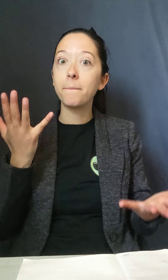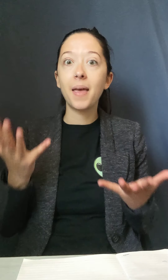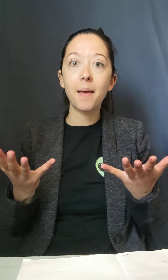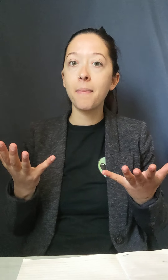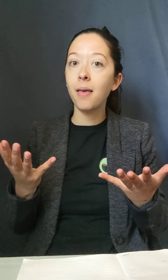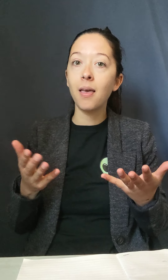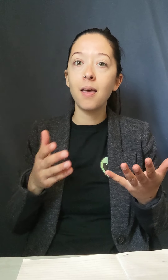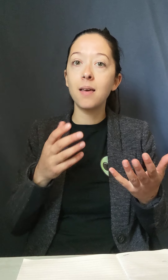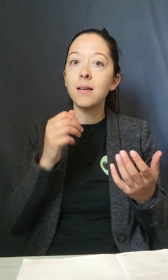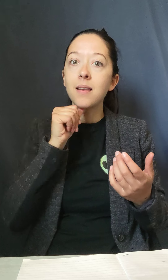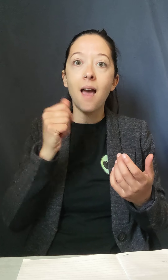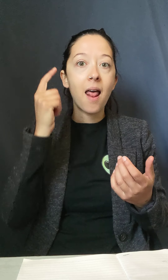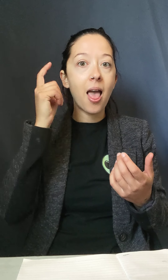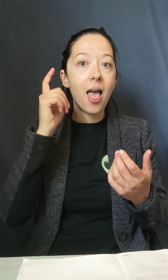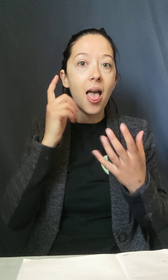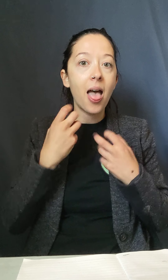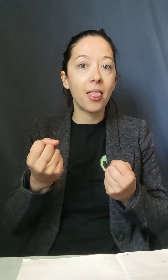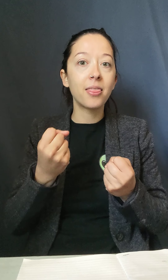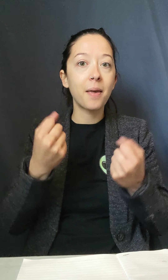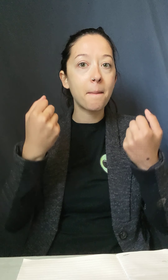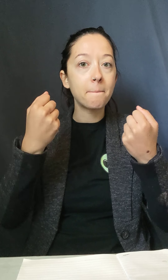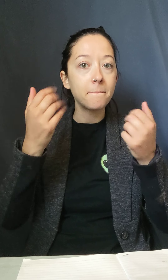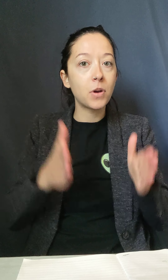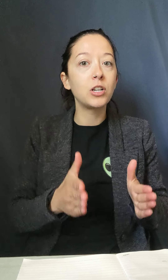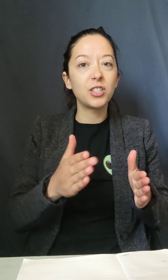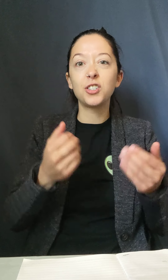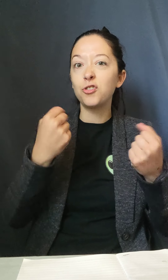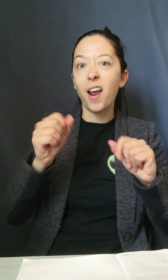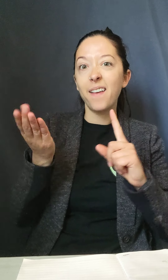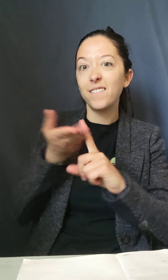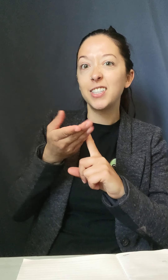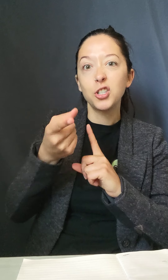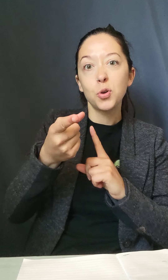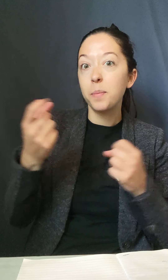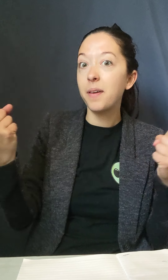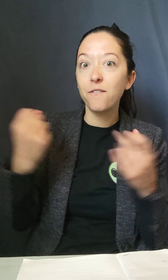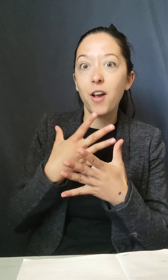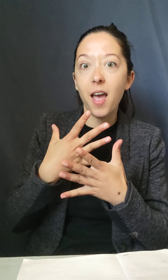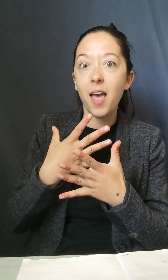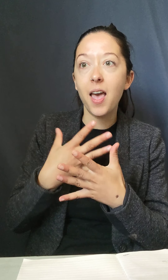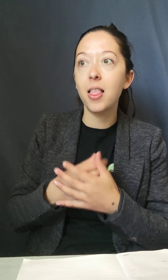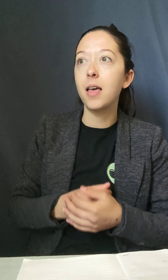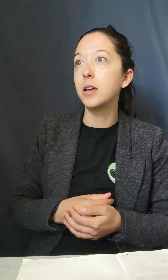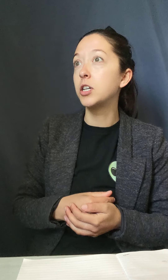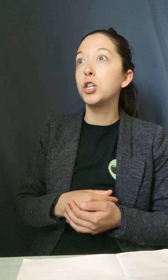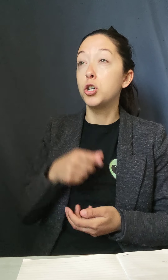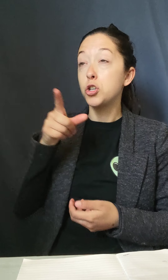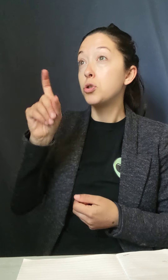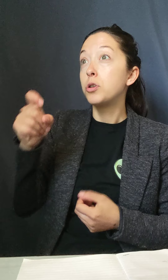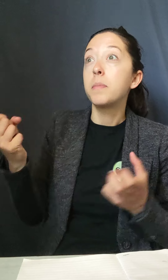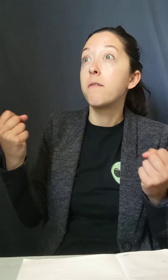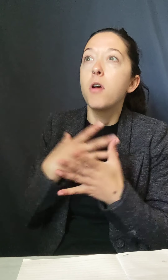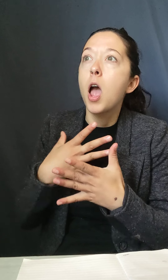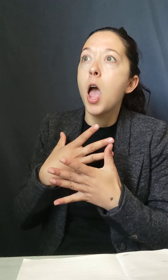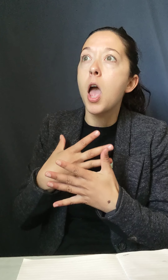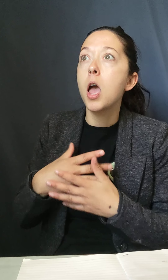really afraid because of this or that, you know. Maybe you can't do it. Maybe it just all falls apart, you know. And they try to talk you out of it and you just say,